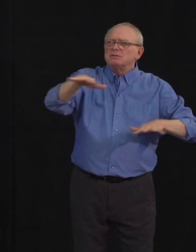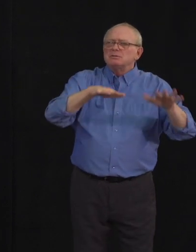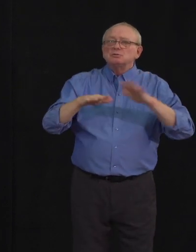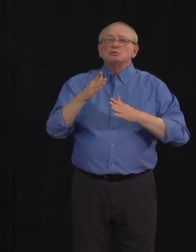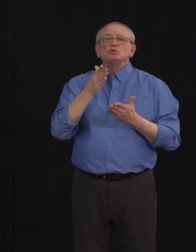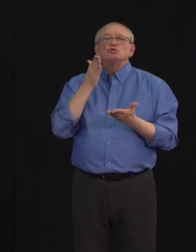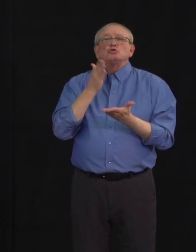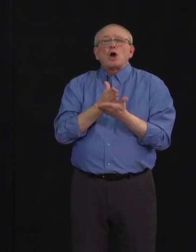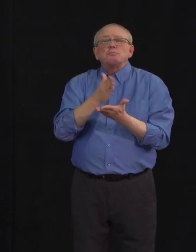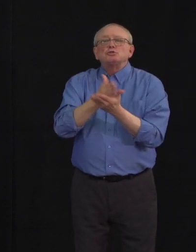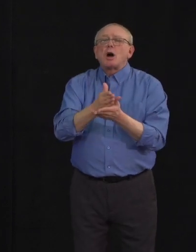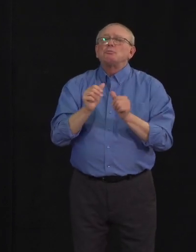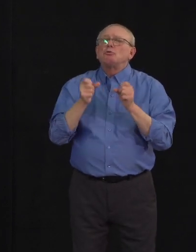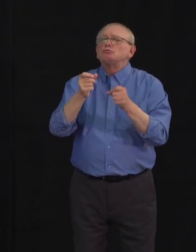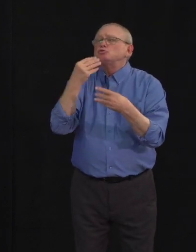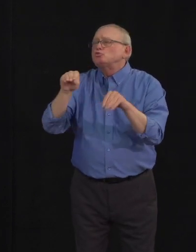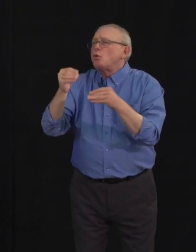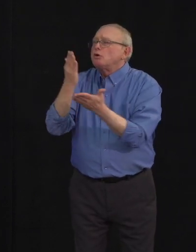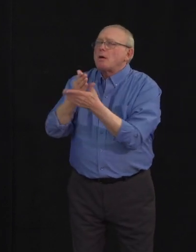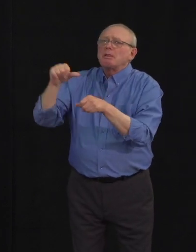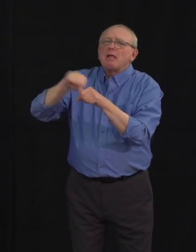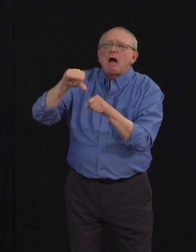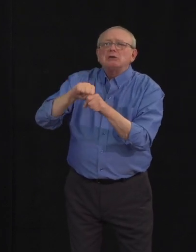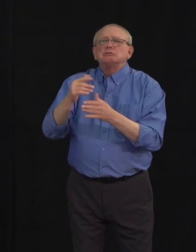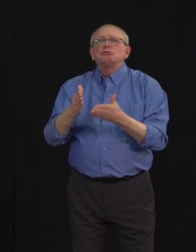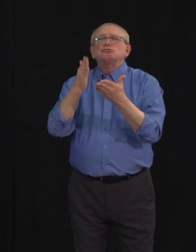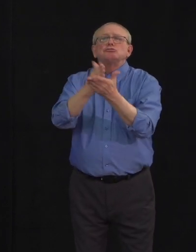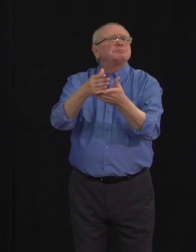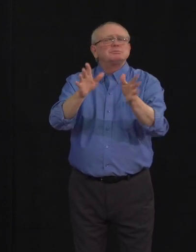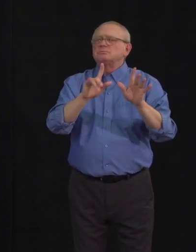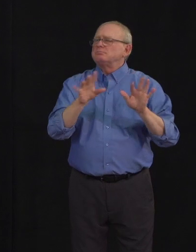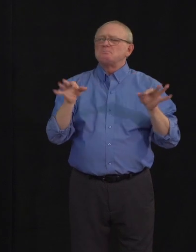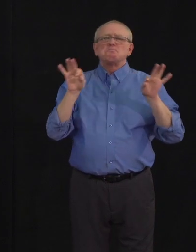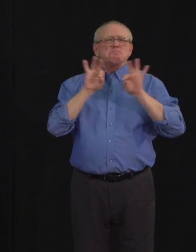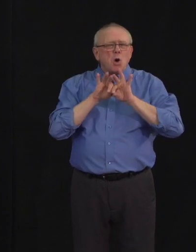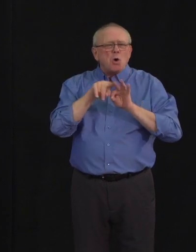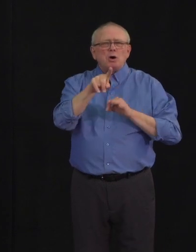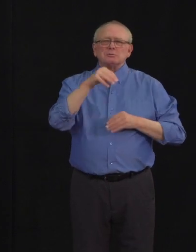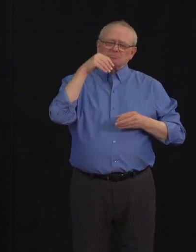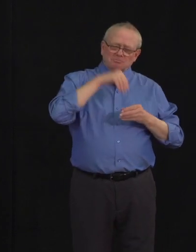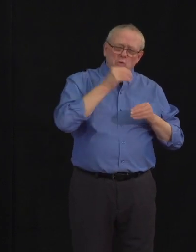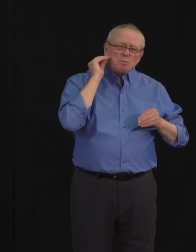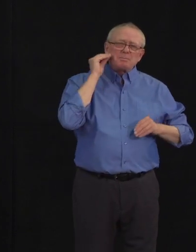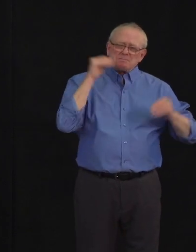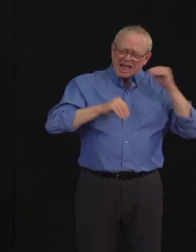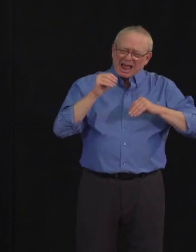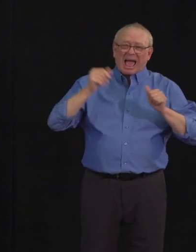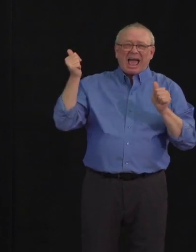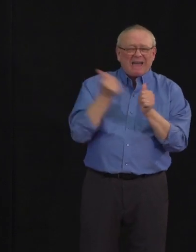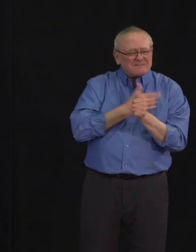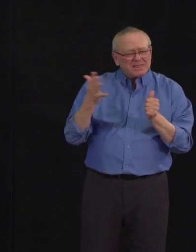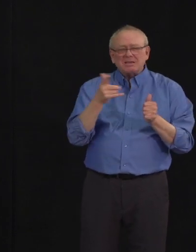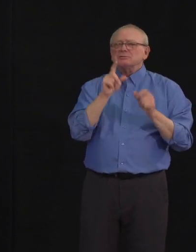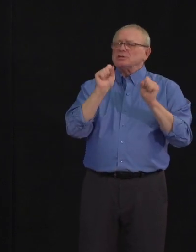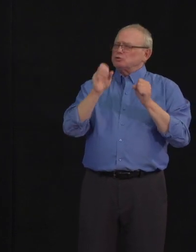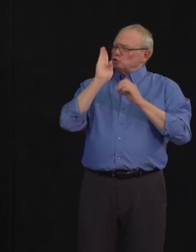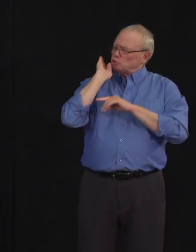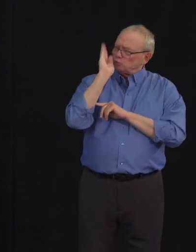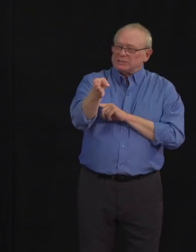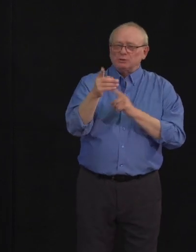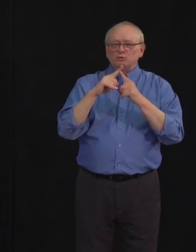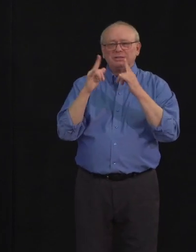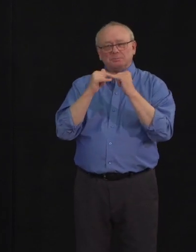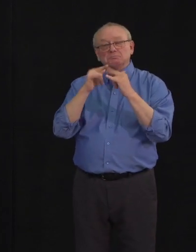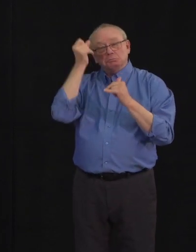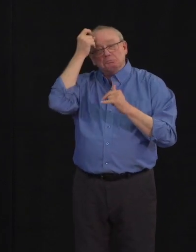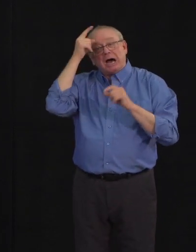Pack your own food and stop only for gas if necessary. As always, take all the necessary precautions to